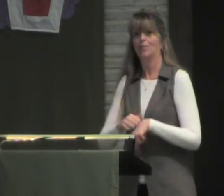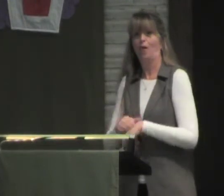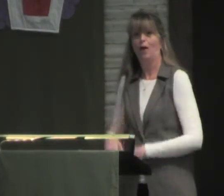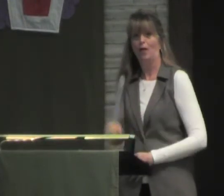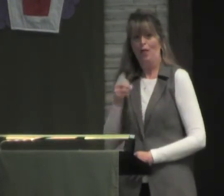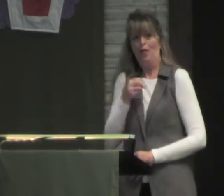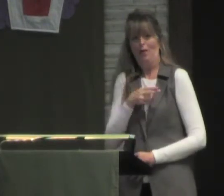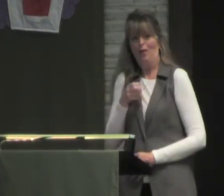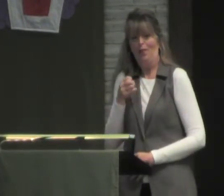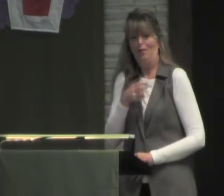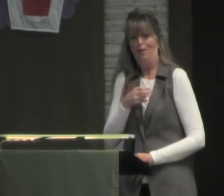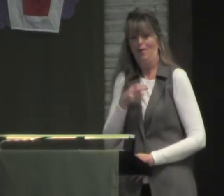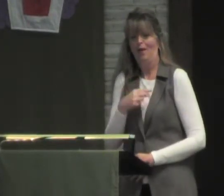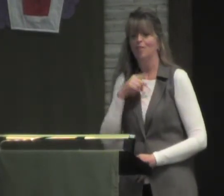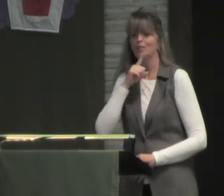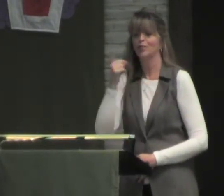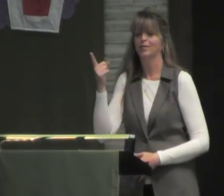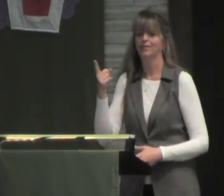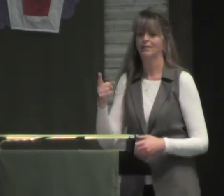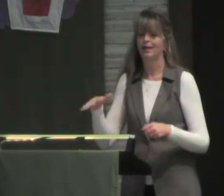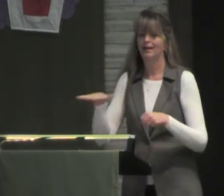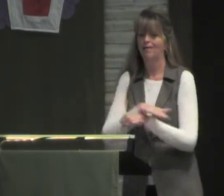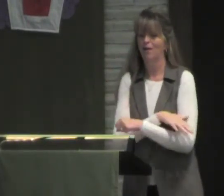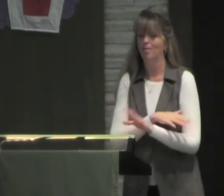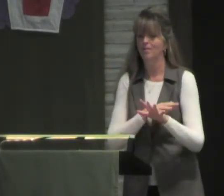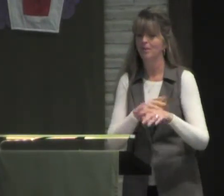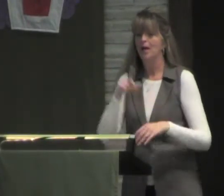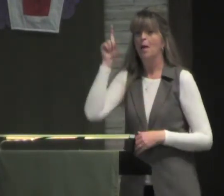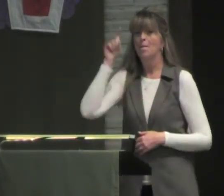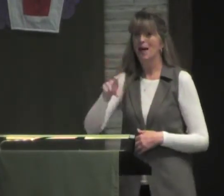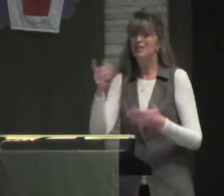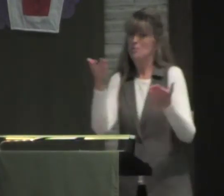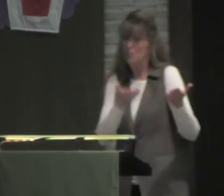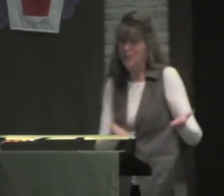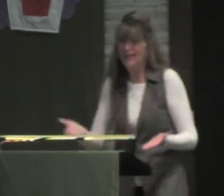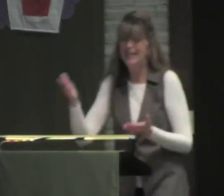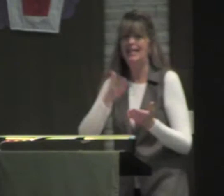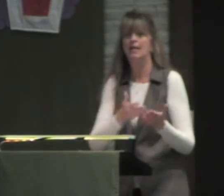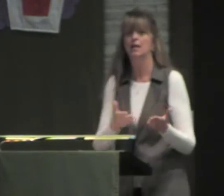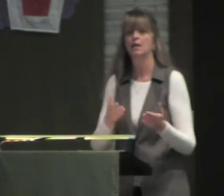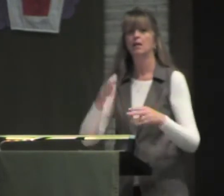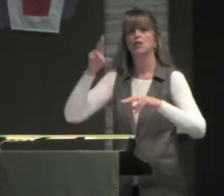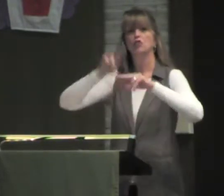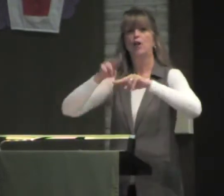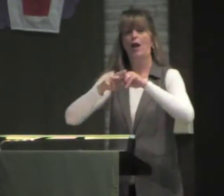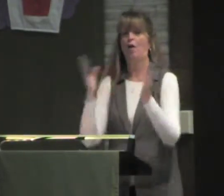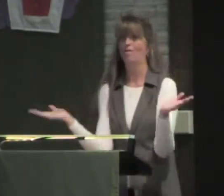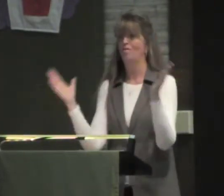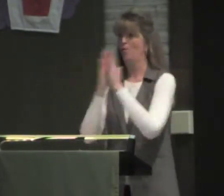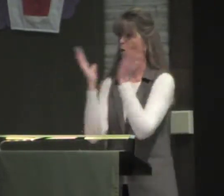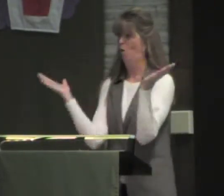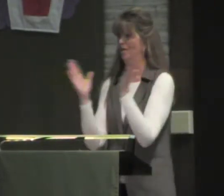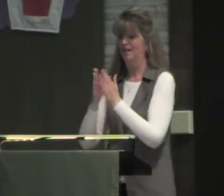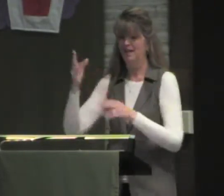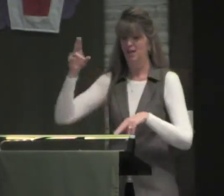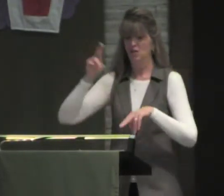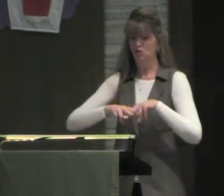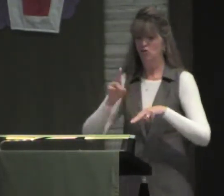If he saw anybody sin he had to throw a pebble at them. He also had to carry around a portable